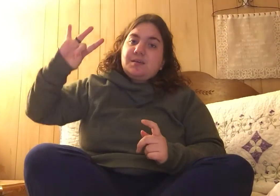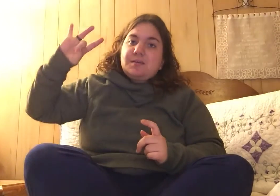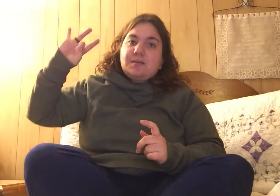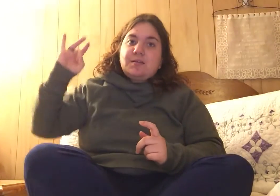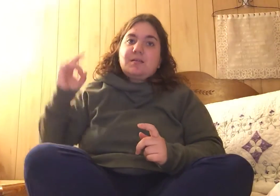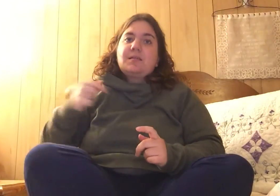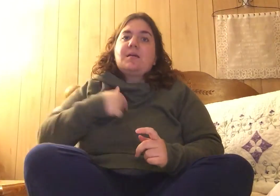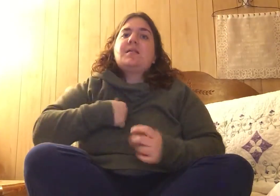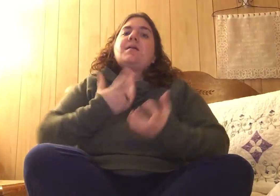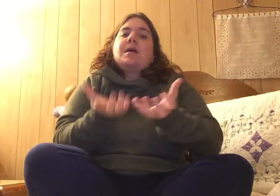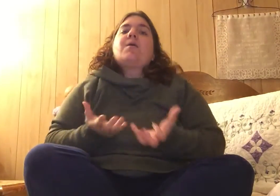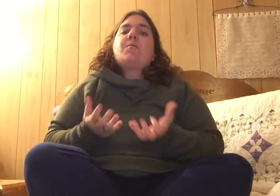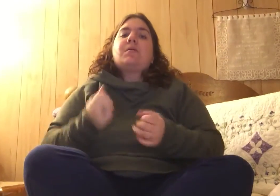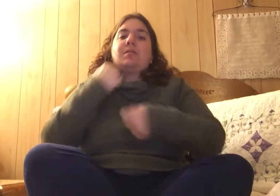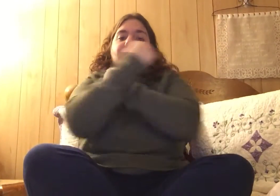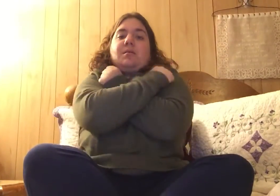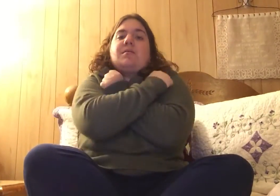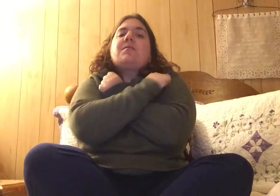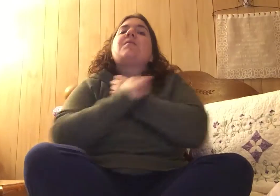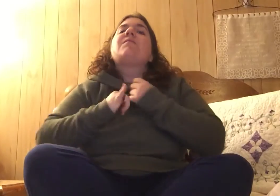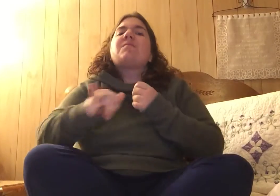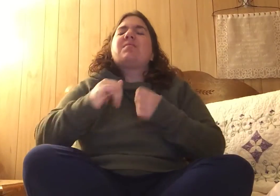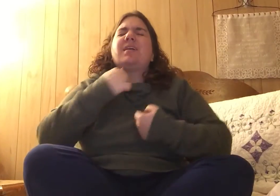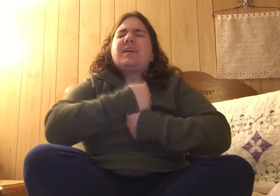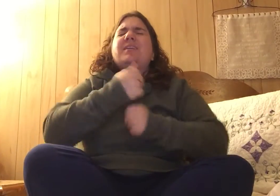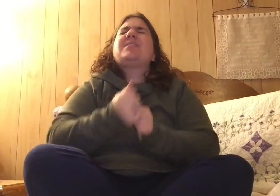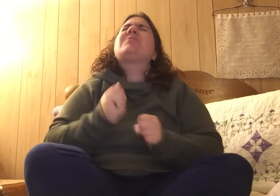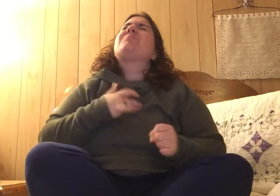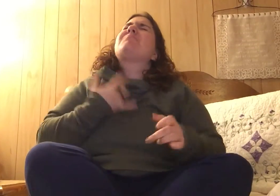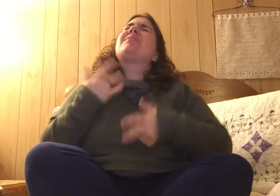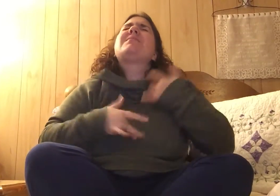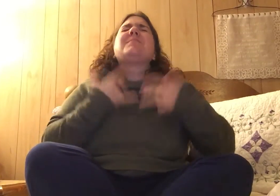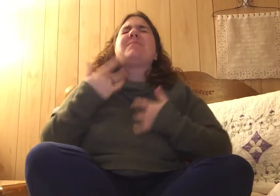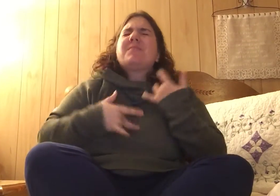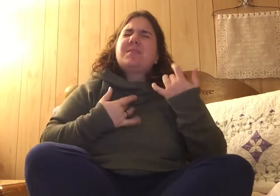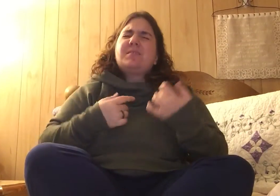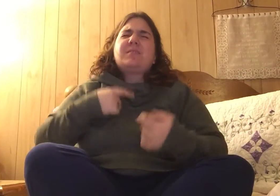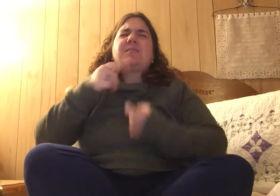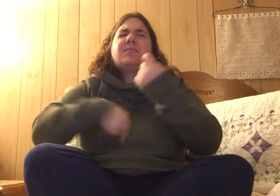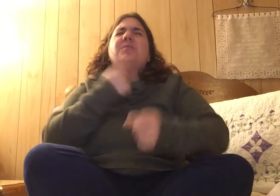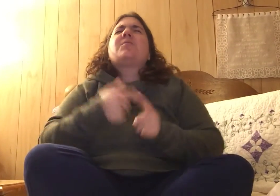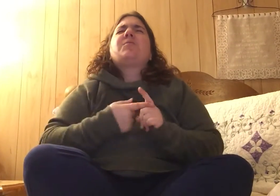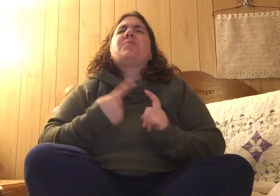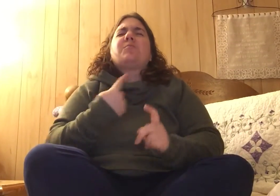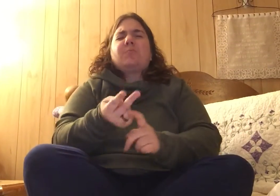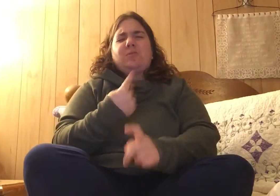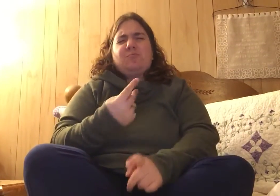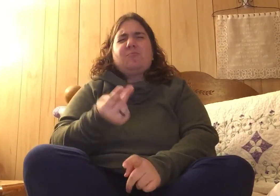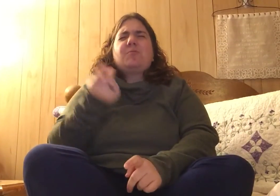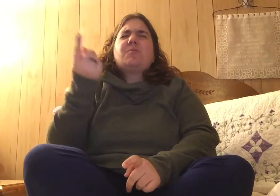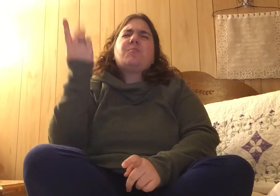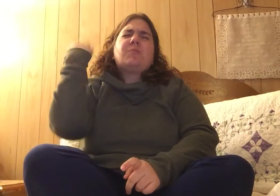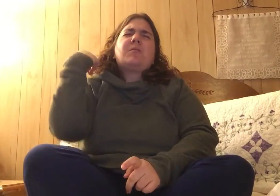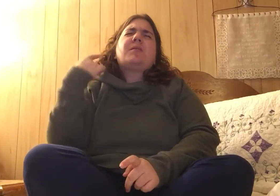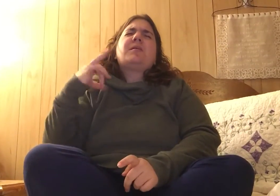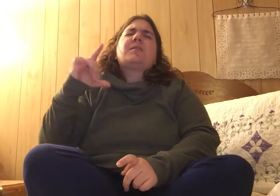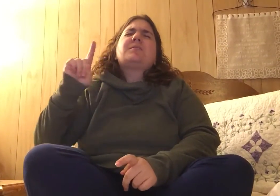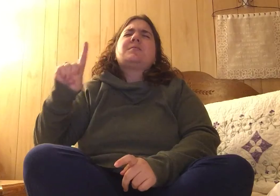I want to love like you, baby, me When we were 18